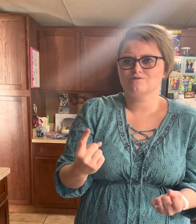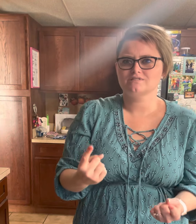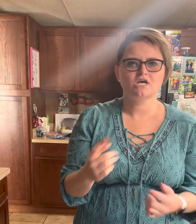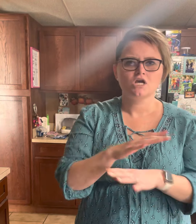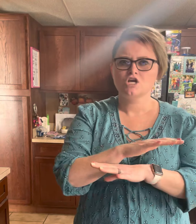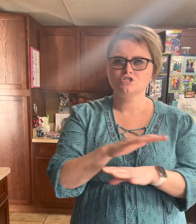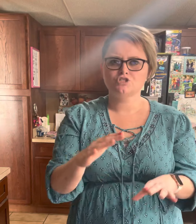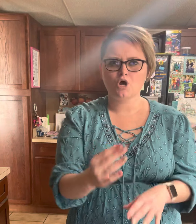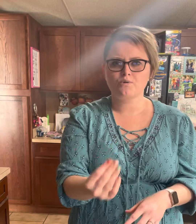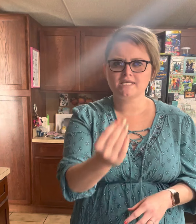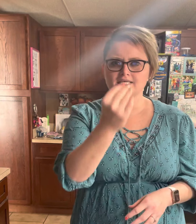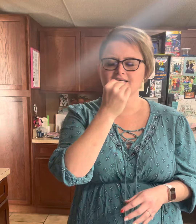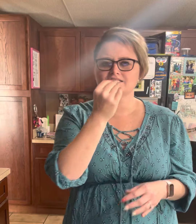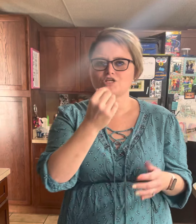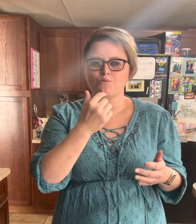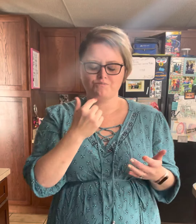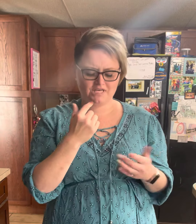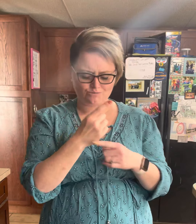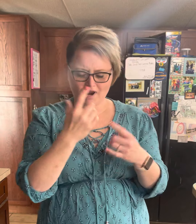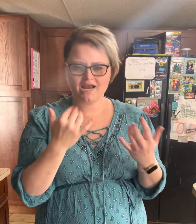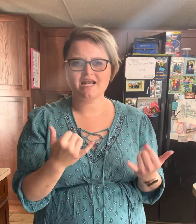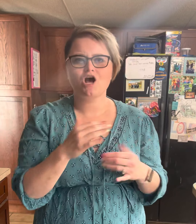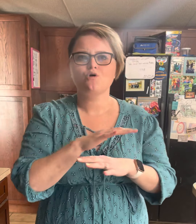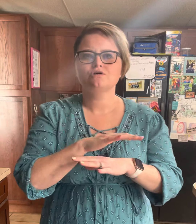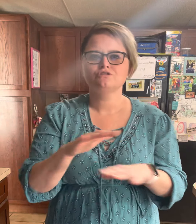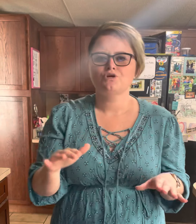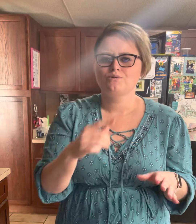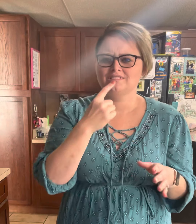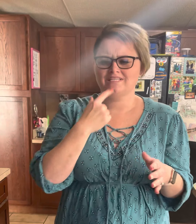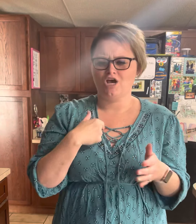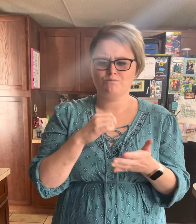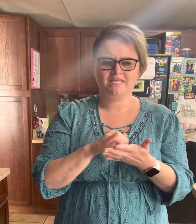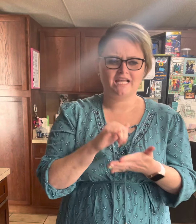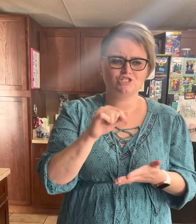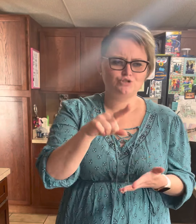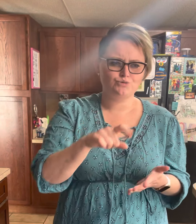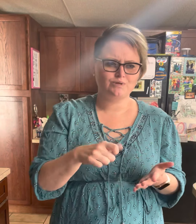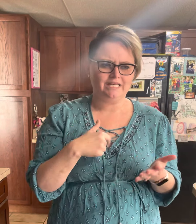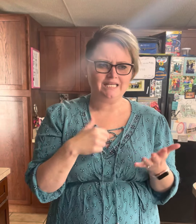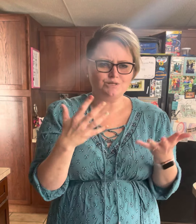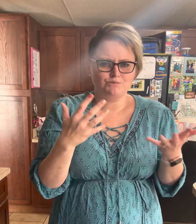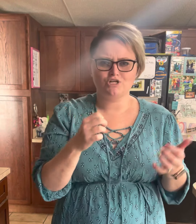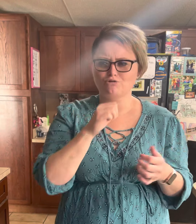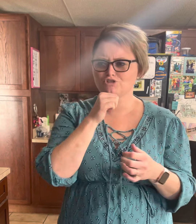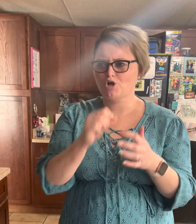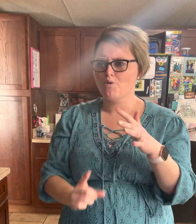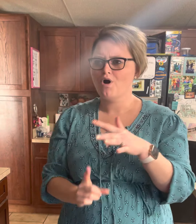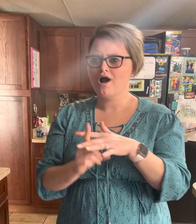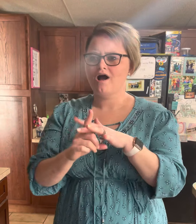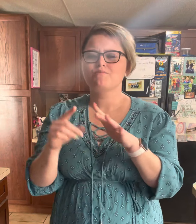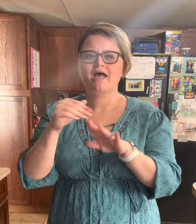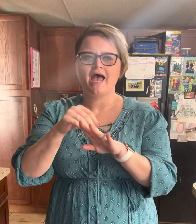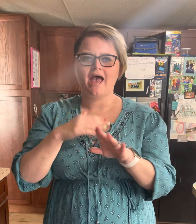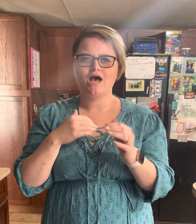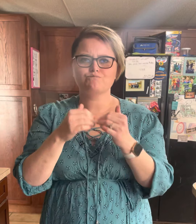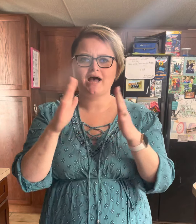Don't kiss me right now Don't tell me that you need me Don't show up at my